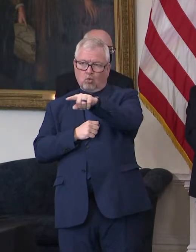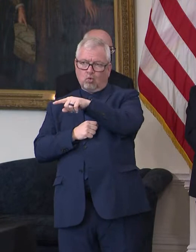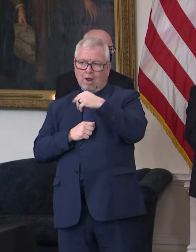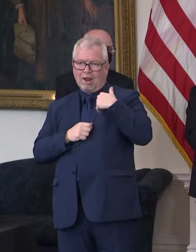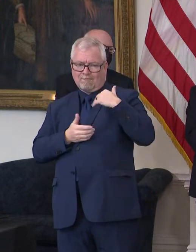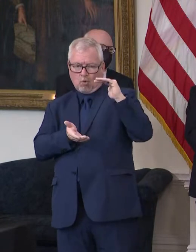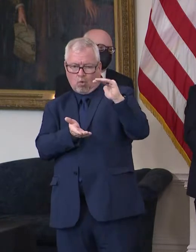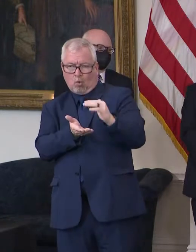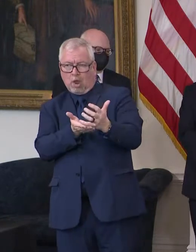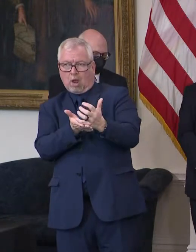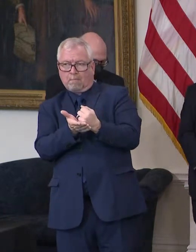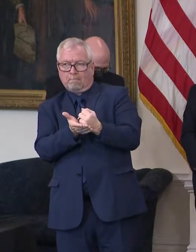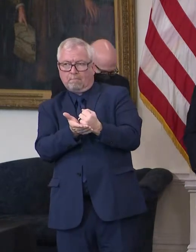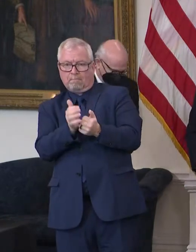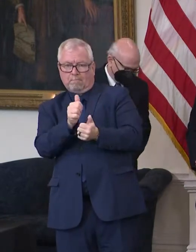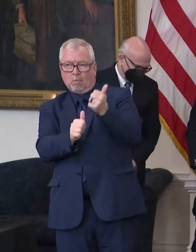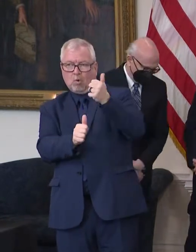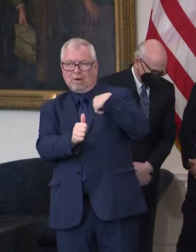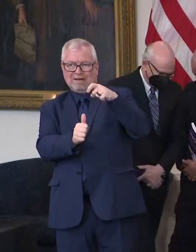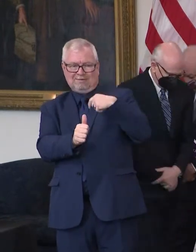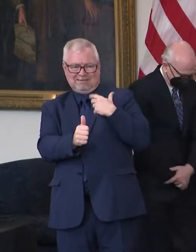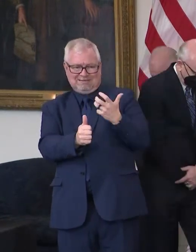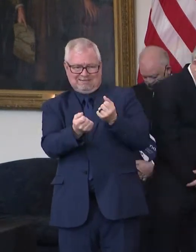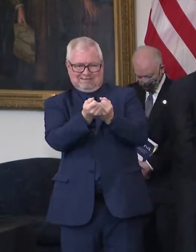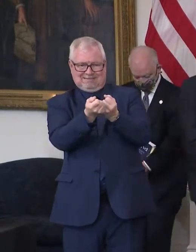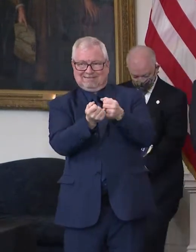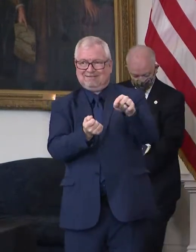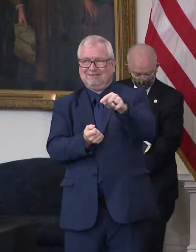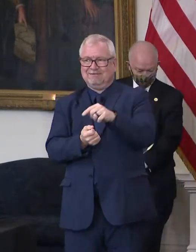working our way up. So I'll let Mark touch on that.